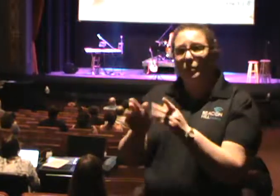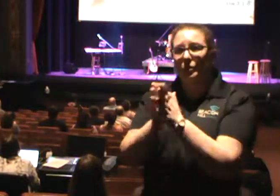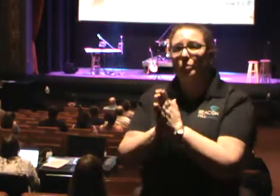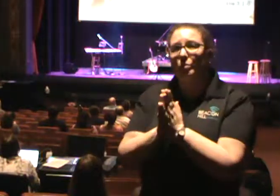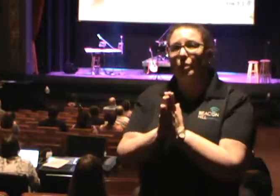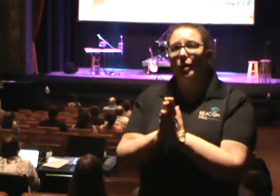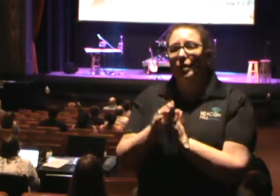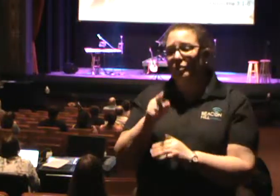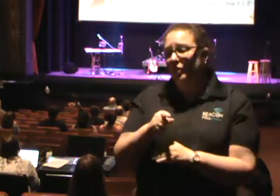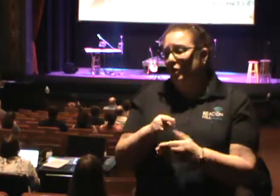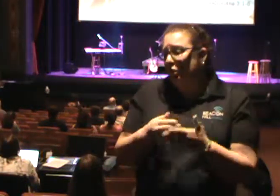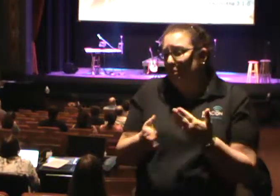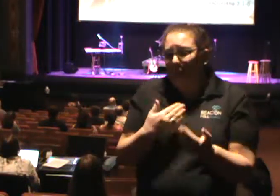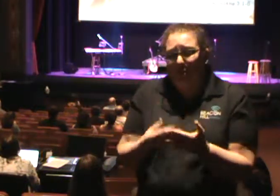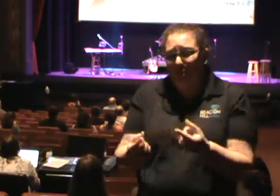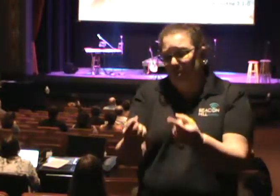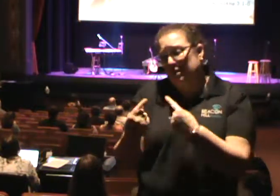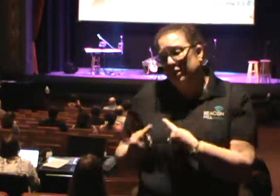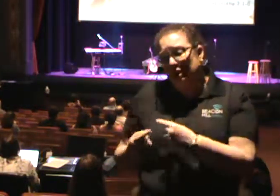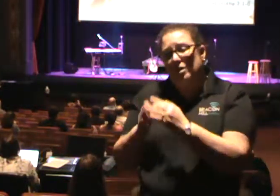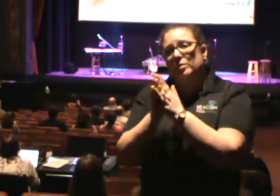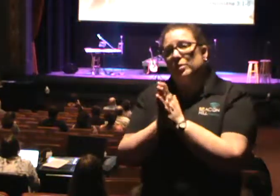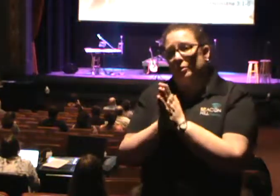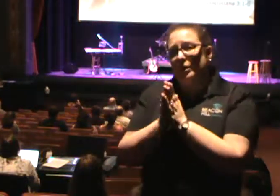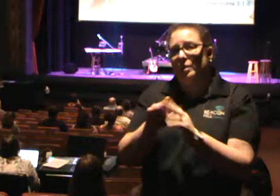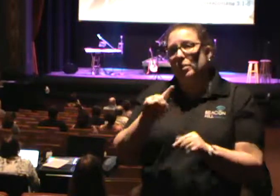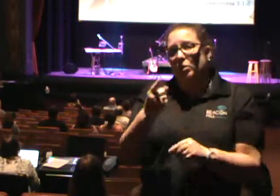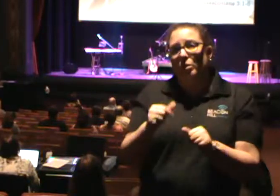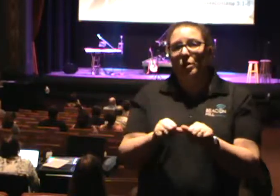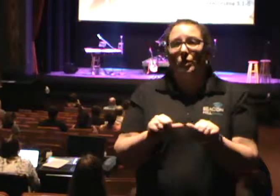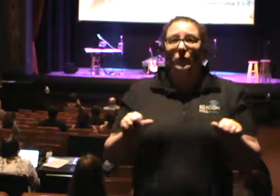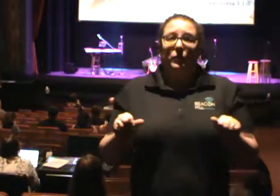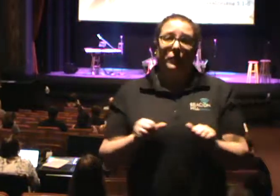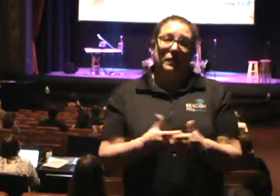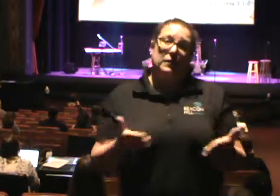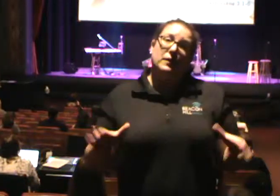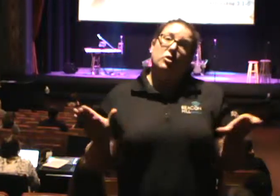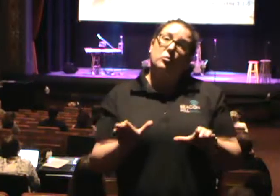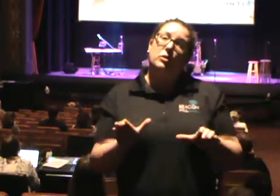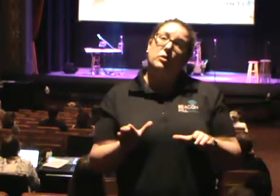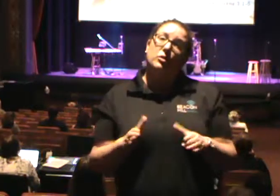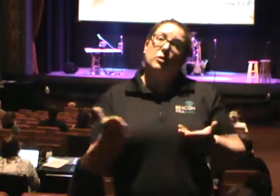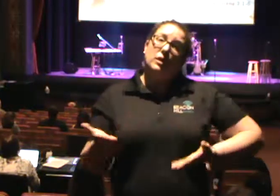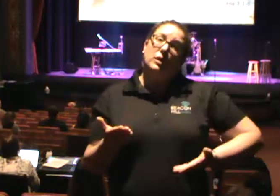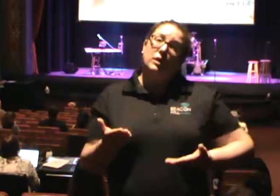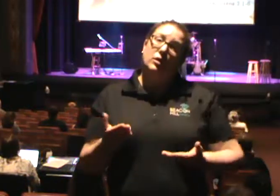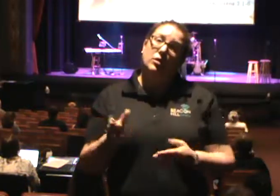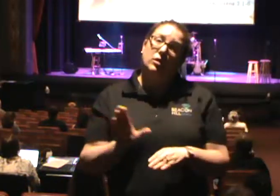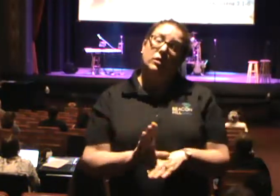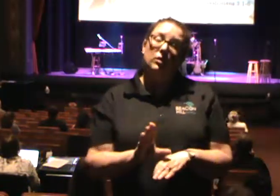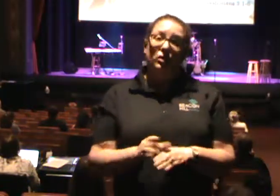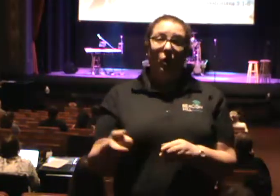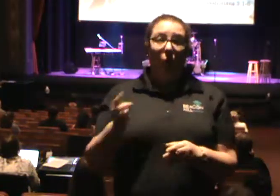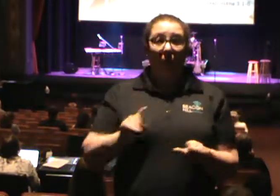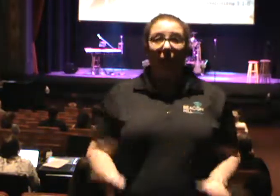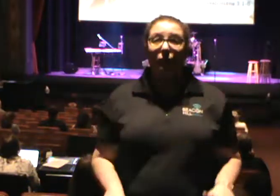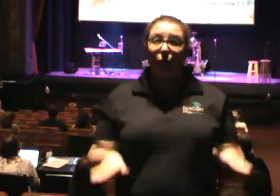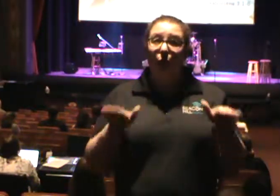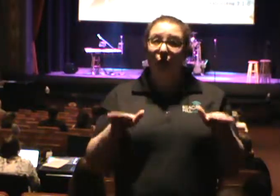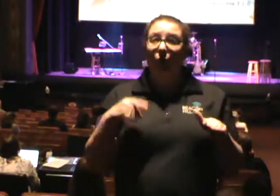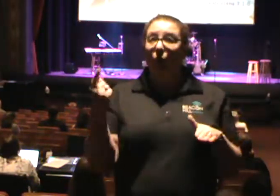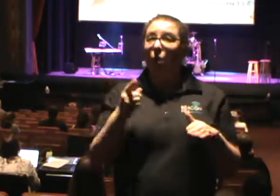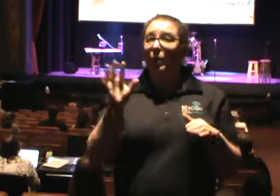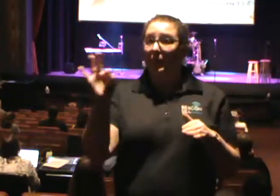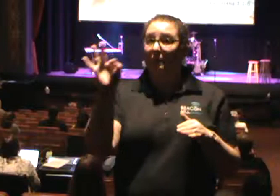and just pray. But one of the things that we do to get out of the comfort zone here at Beacon Hill is, you know, when I grew up, it was only the